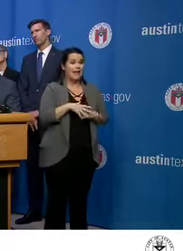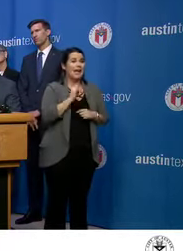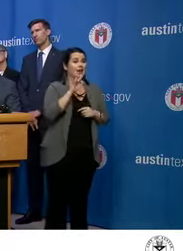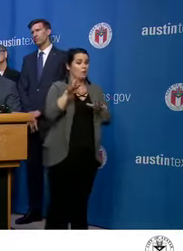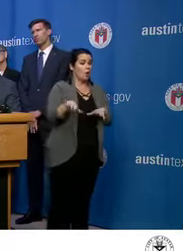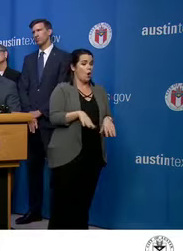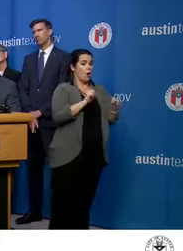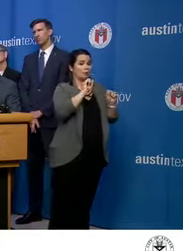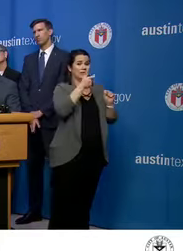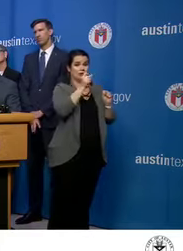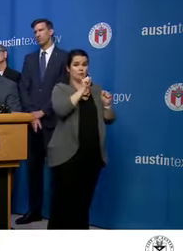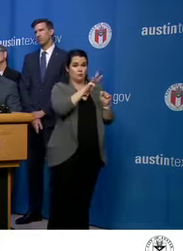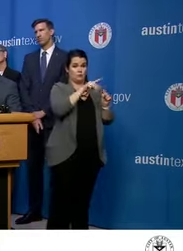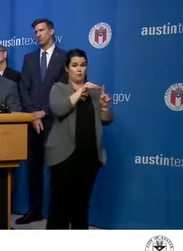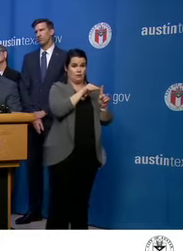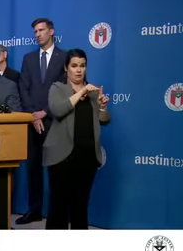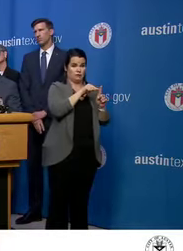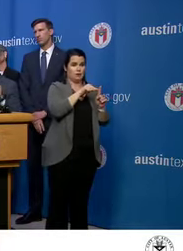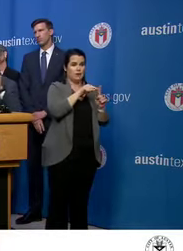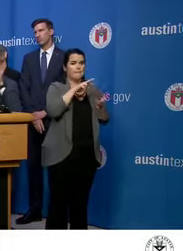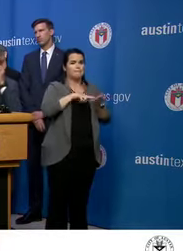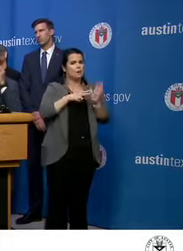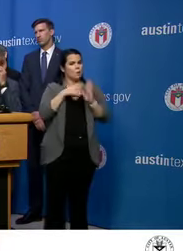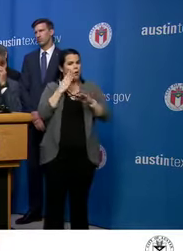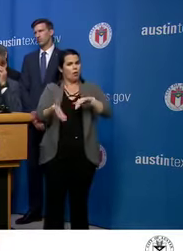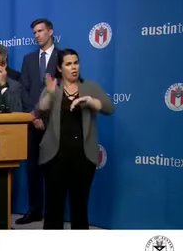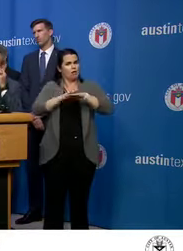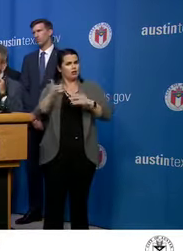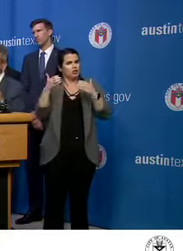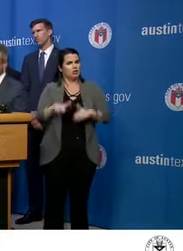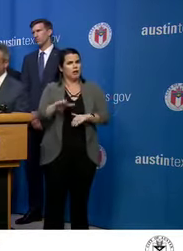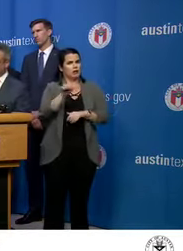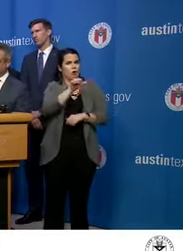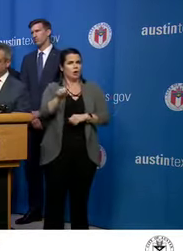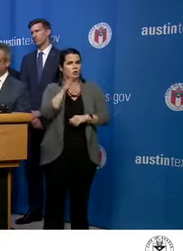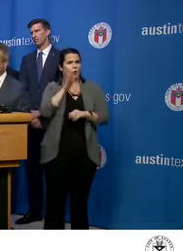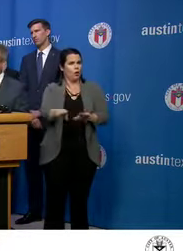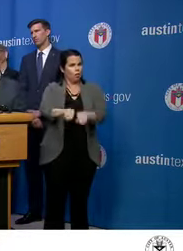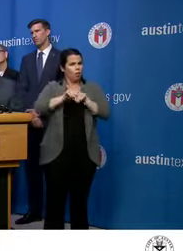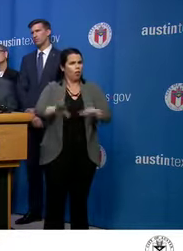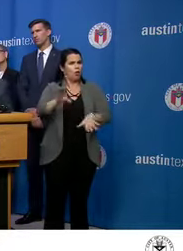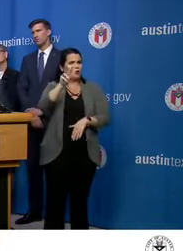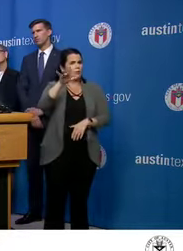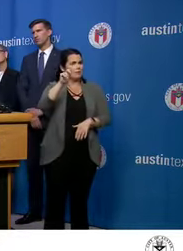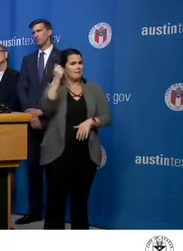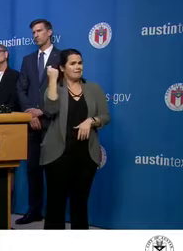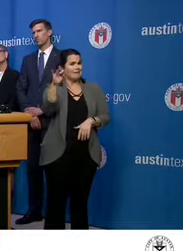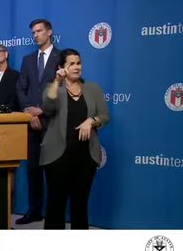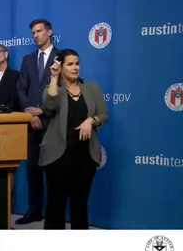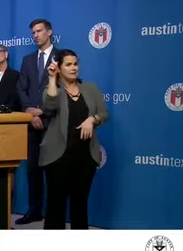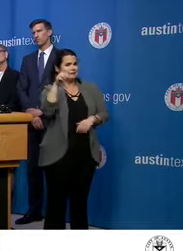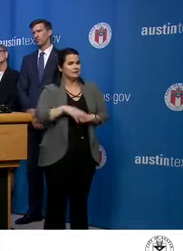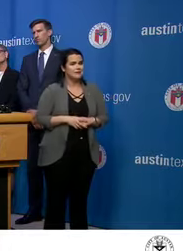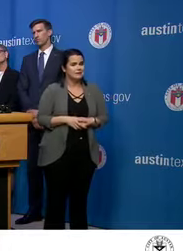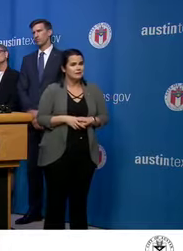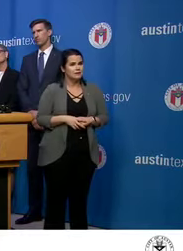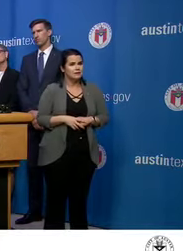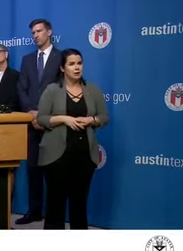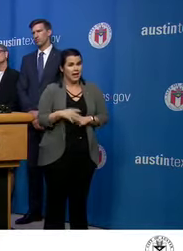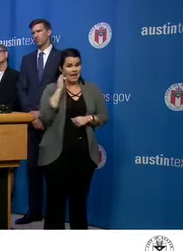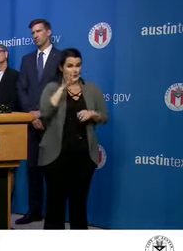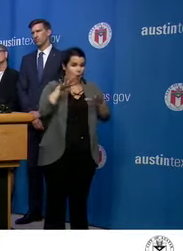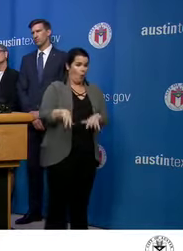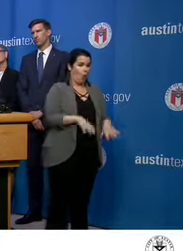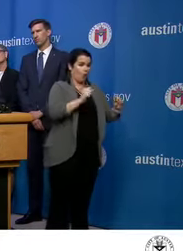put Austin at an increased risk for COVID-19, like is inherently having a